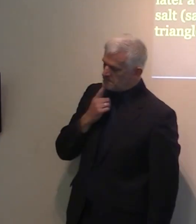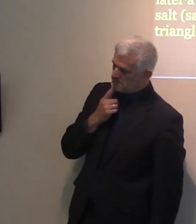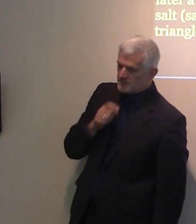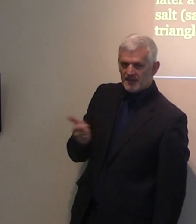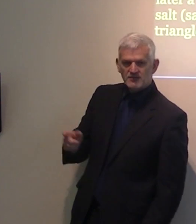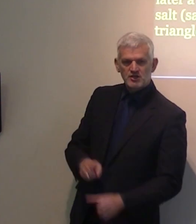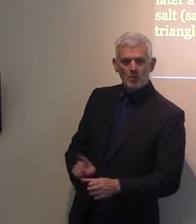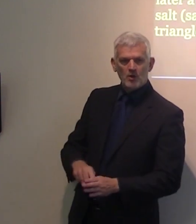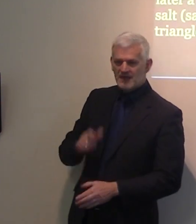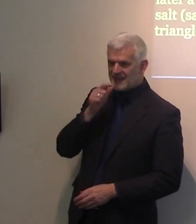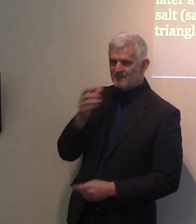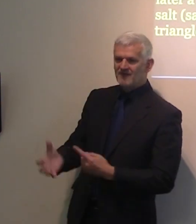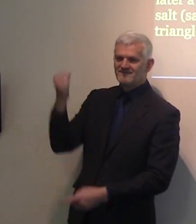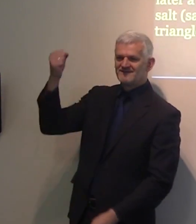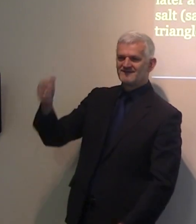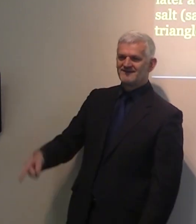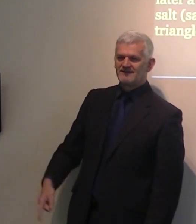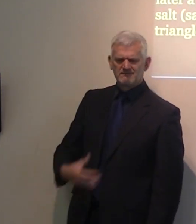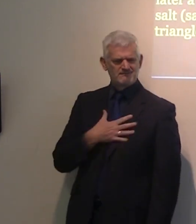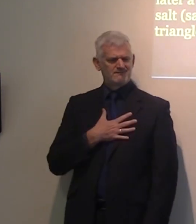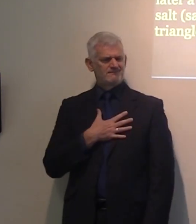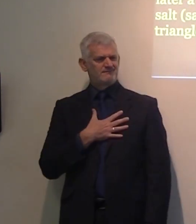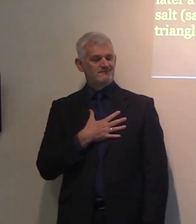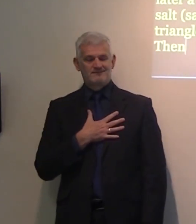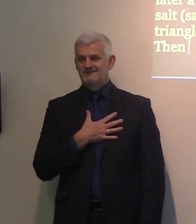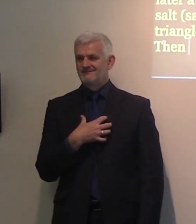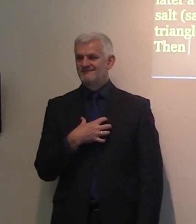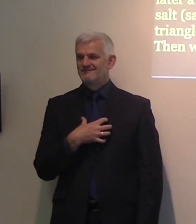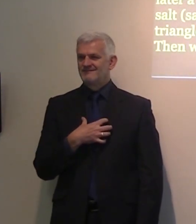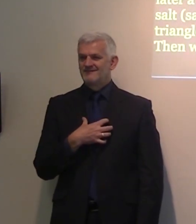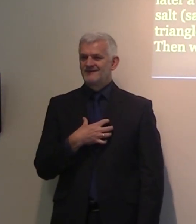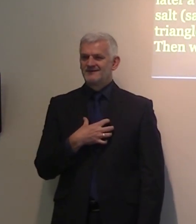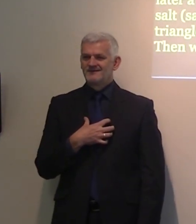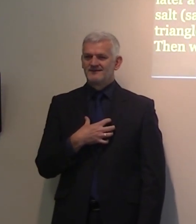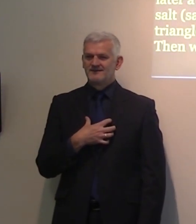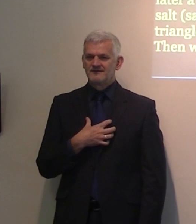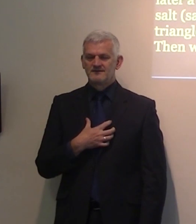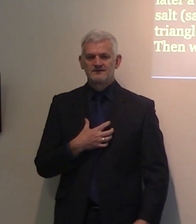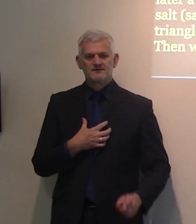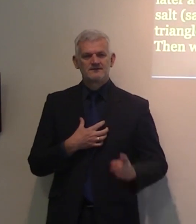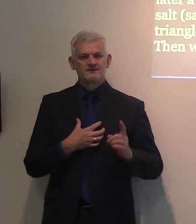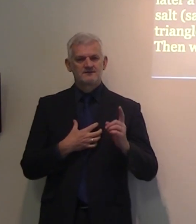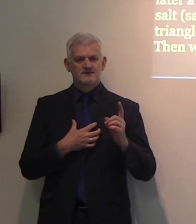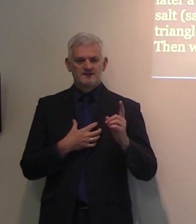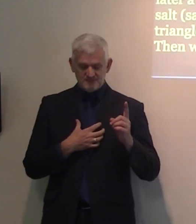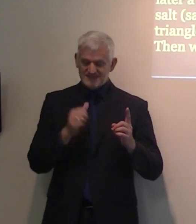were able to have blessings. But the other side of the coin is